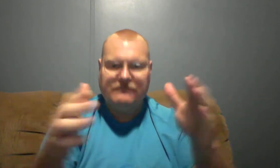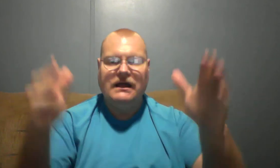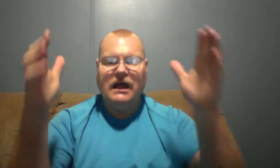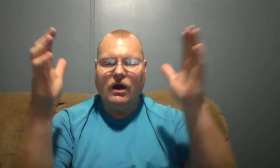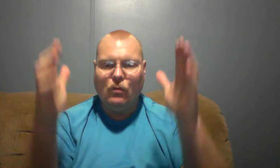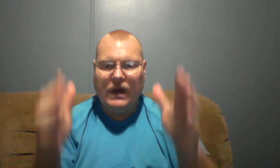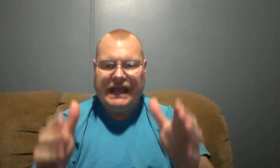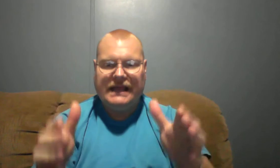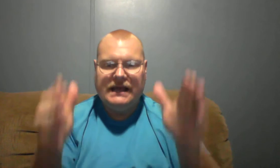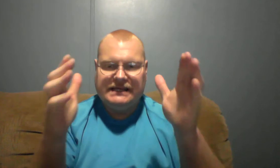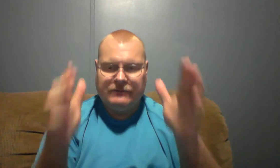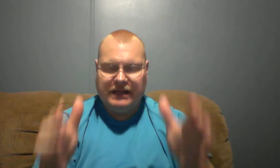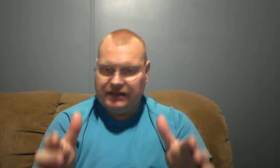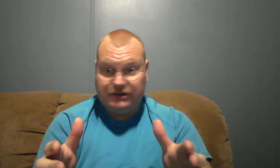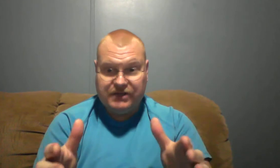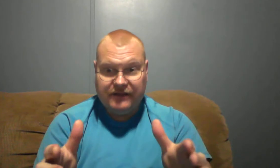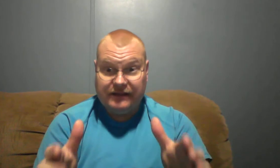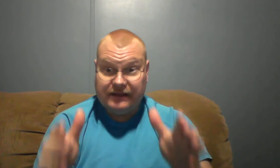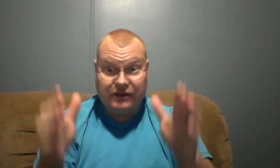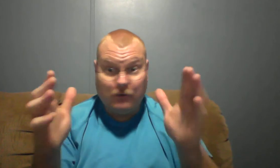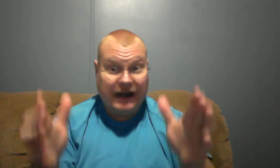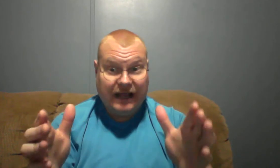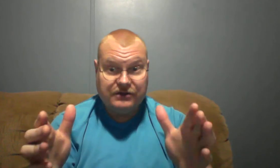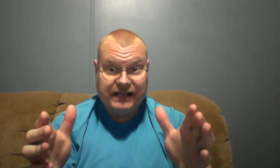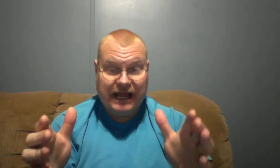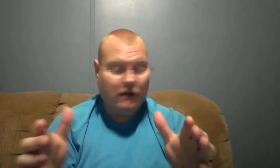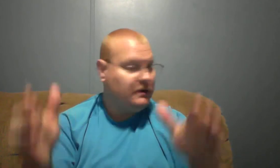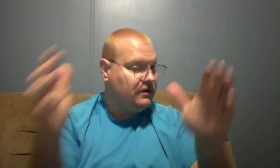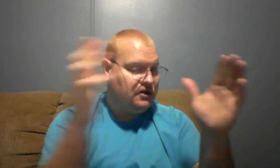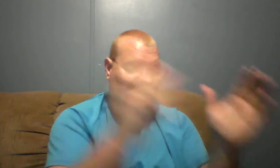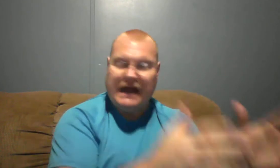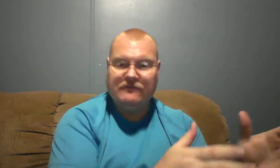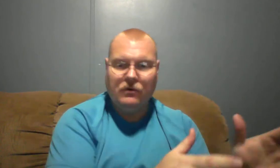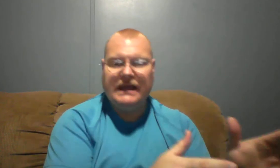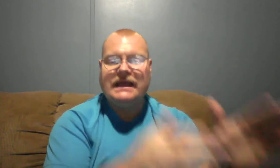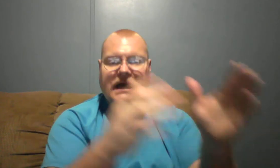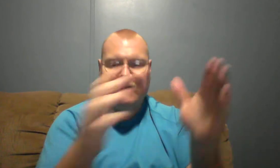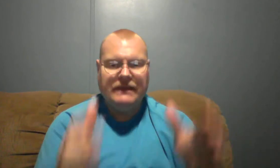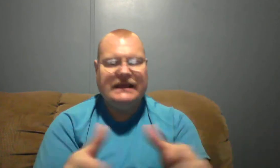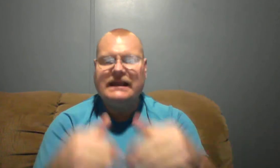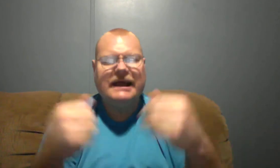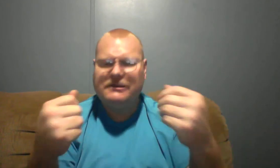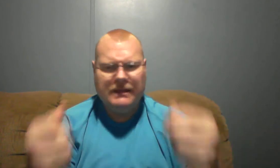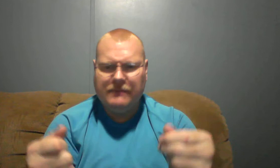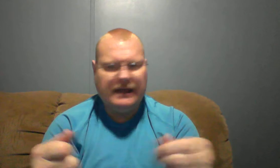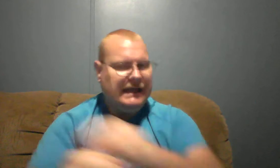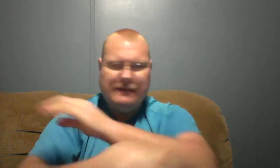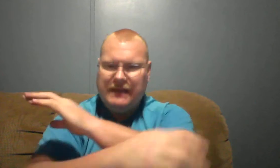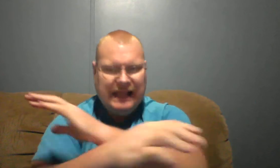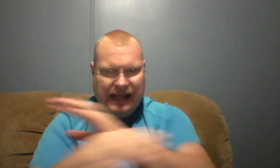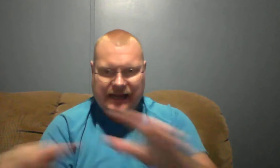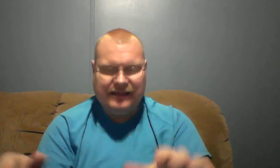a way to be. There's nothing. Nobody else can help you. And you don't have a way. I mean, it doesn't have to be money. can be anything.